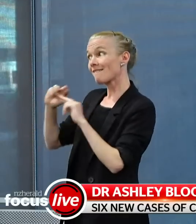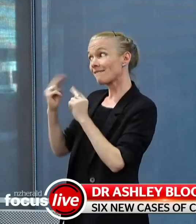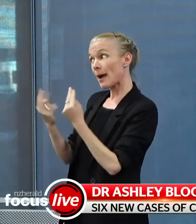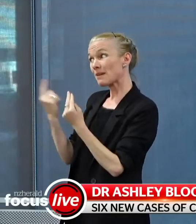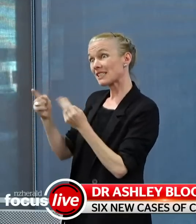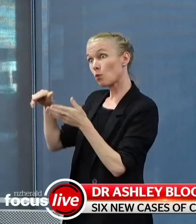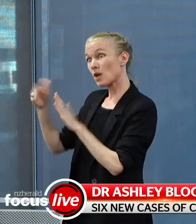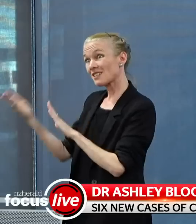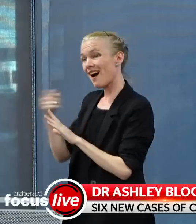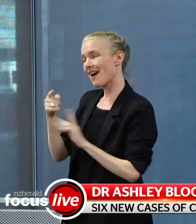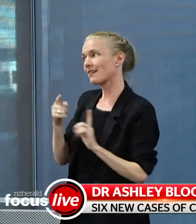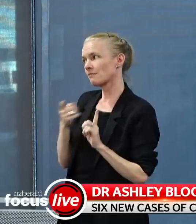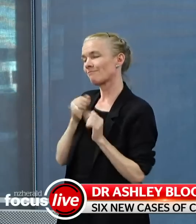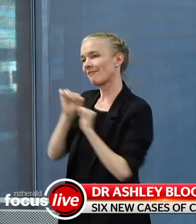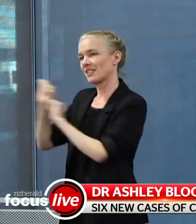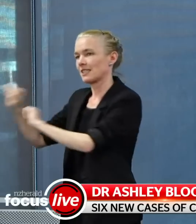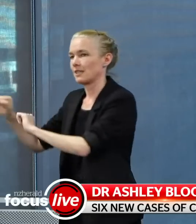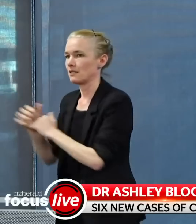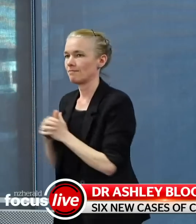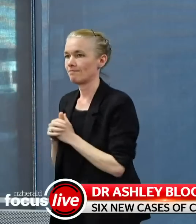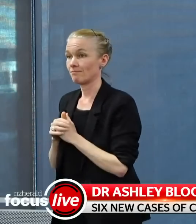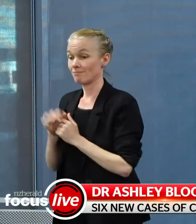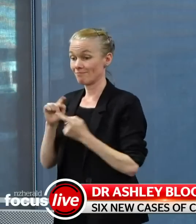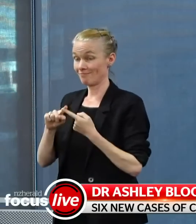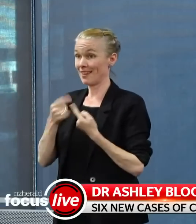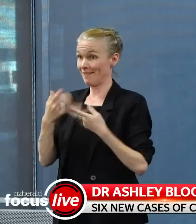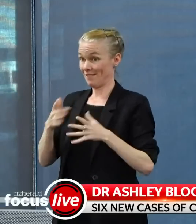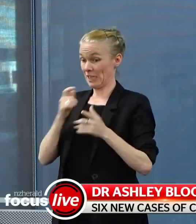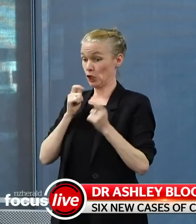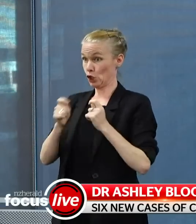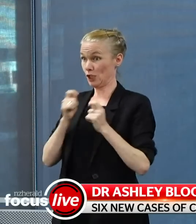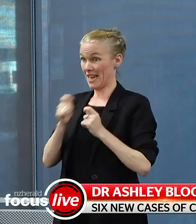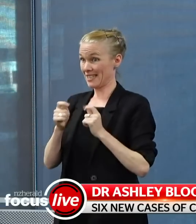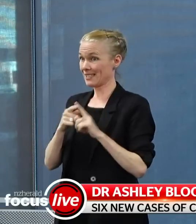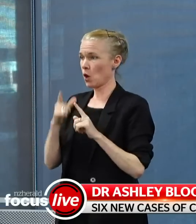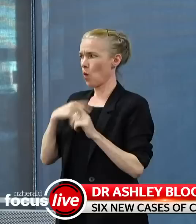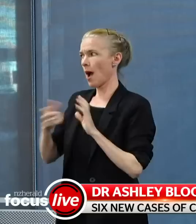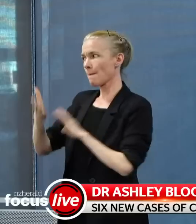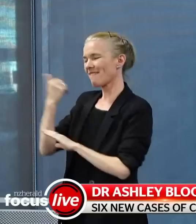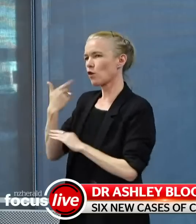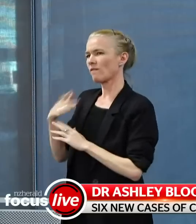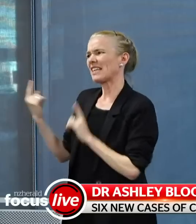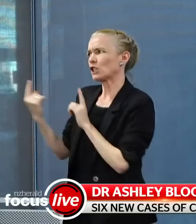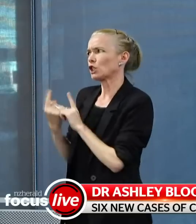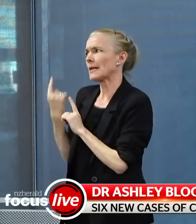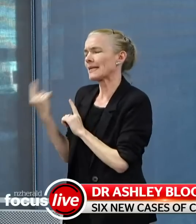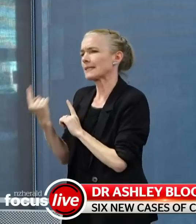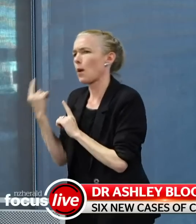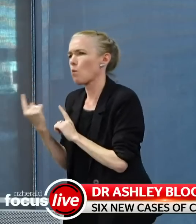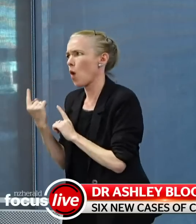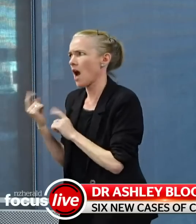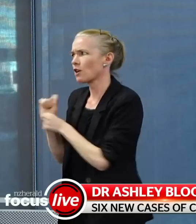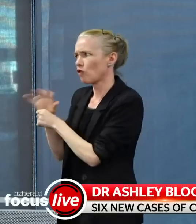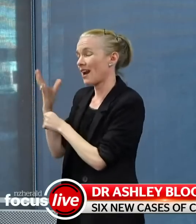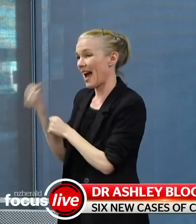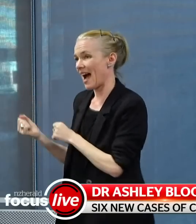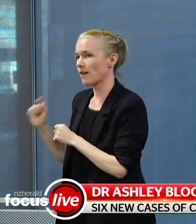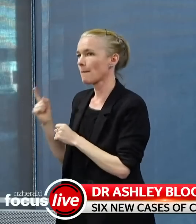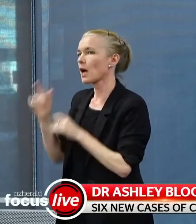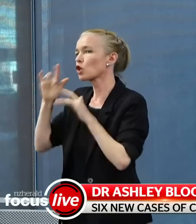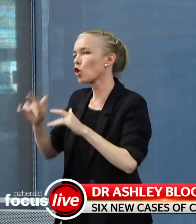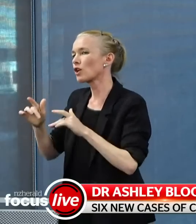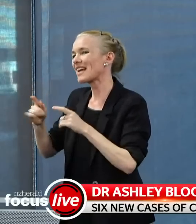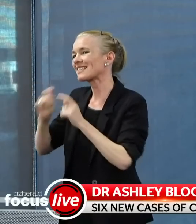because they were a known close contact that didn't have the test result when they visited the home, is my